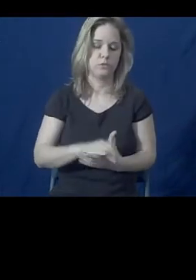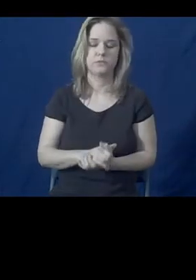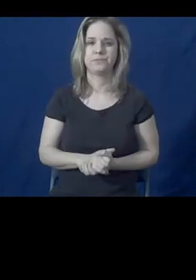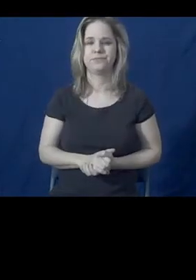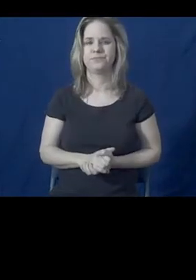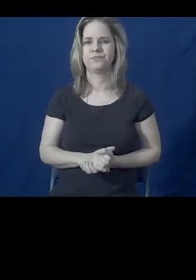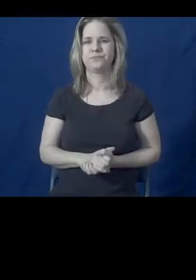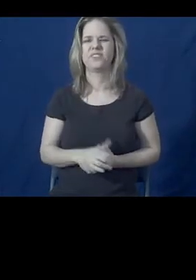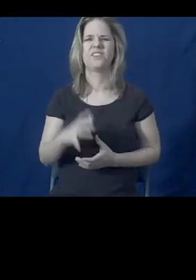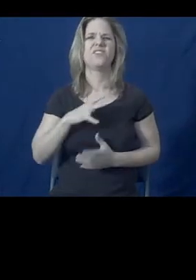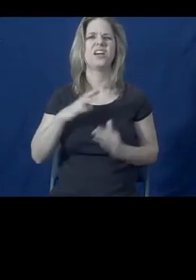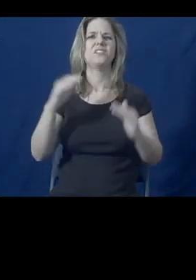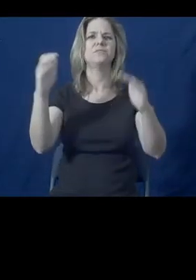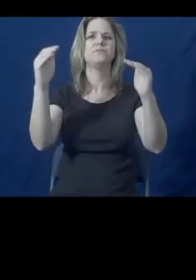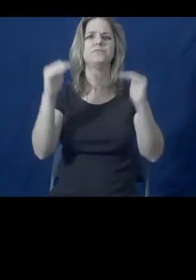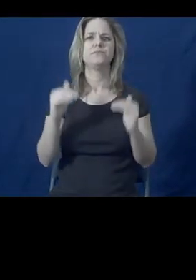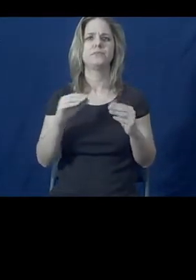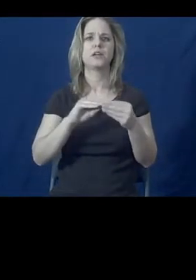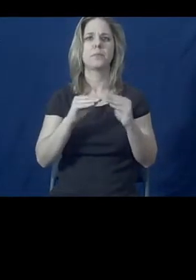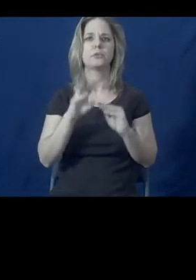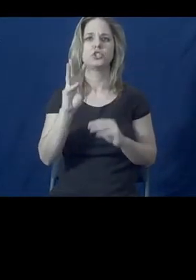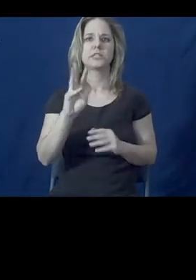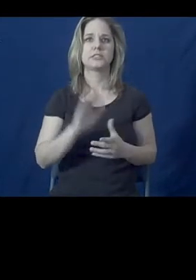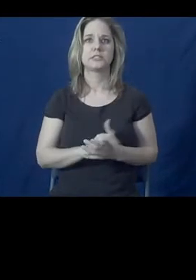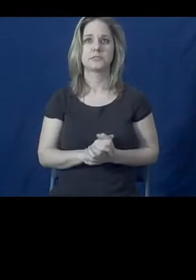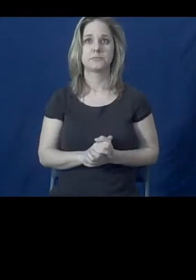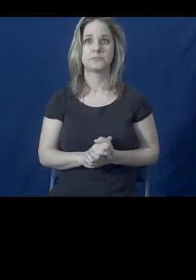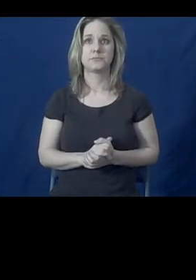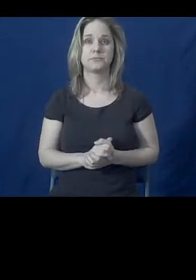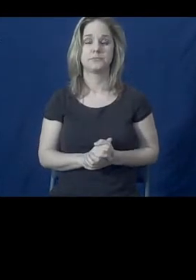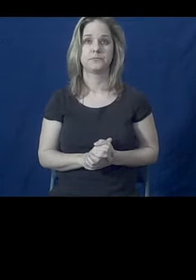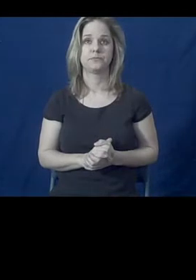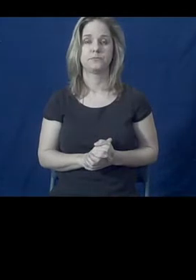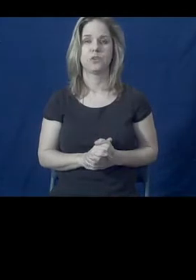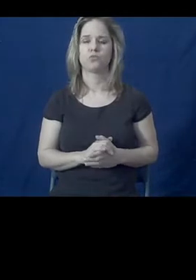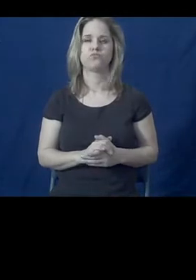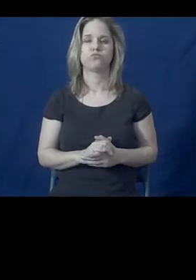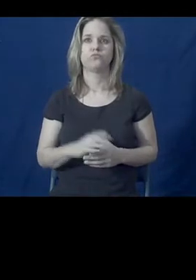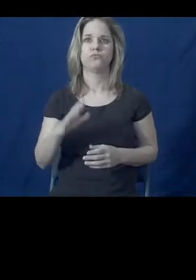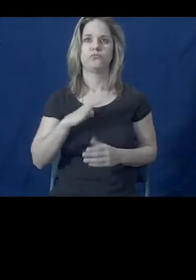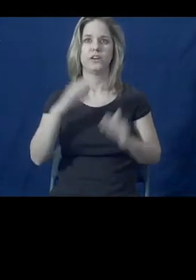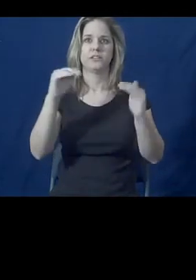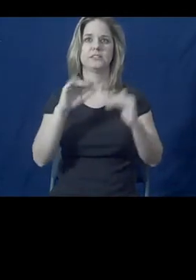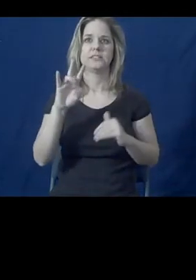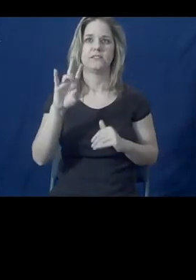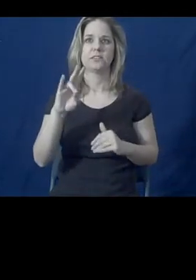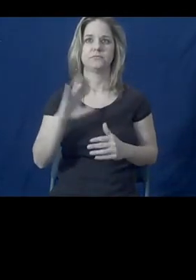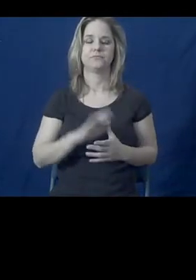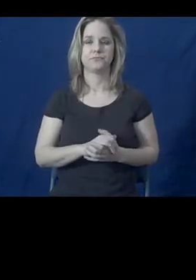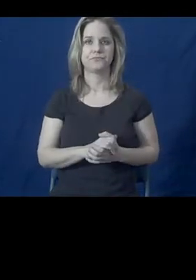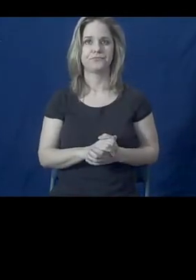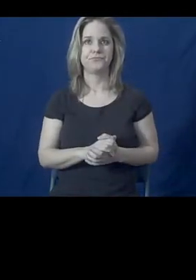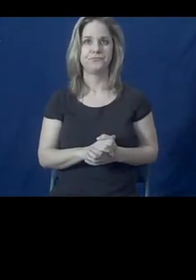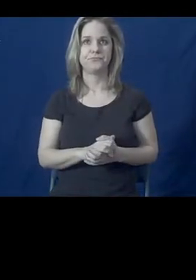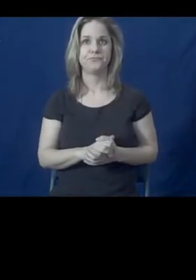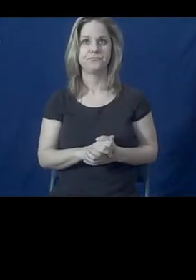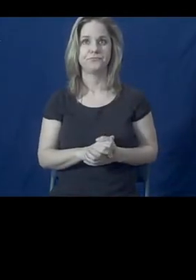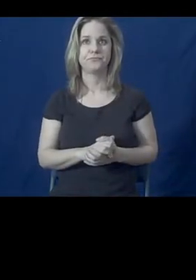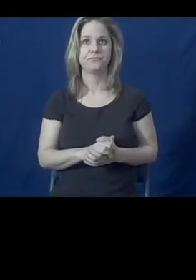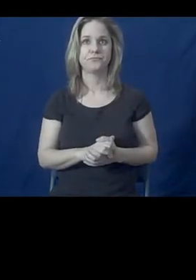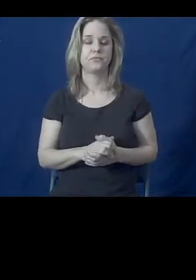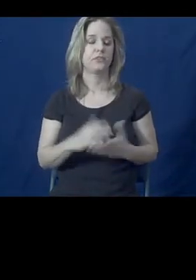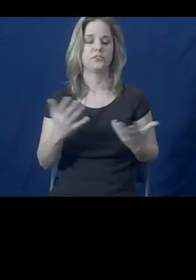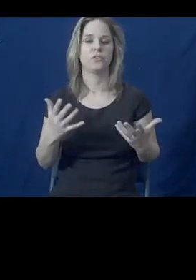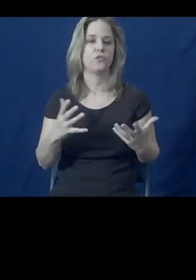Go ahead to slide six. Actually, let's jump to seven. So what's the